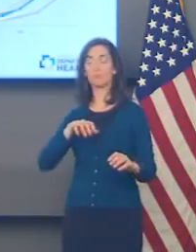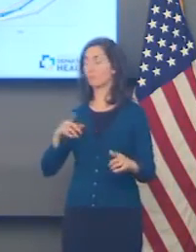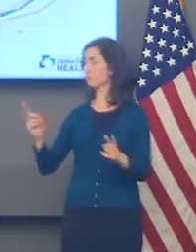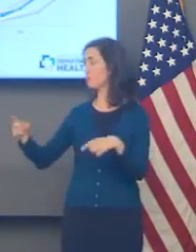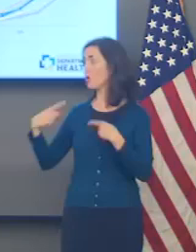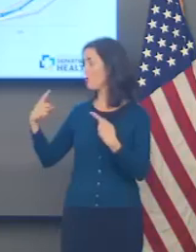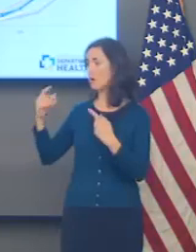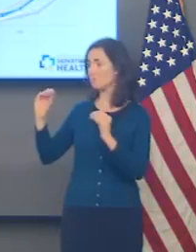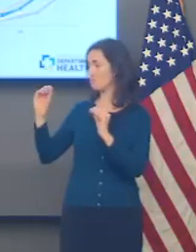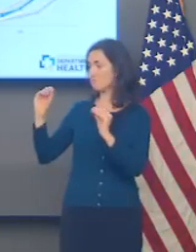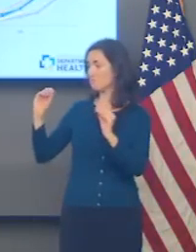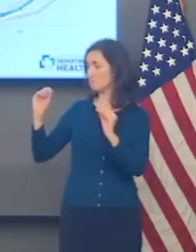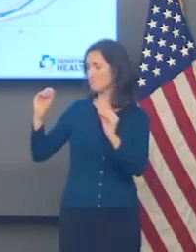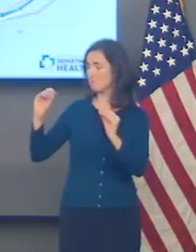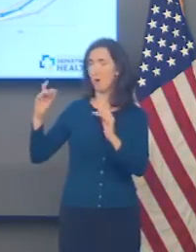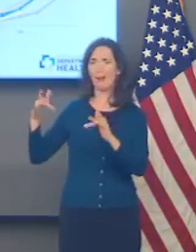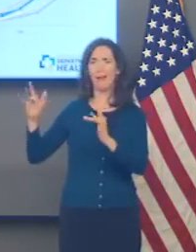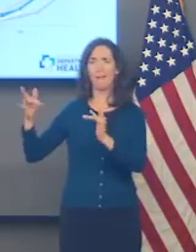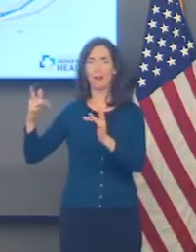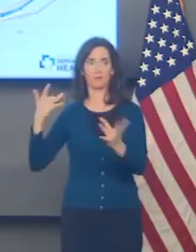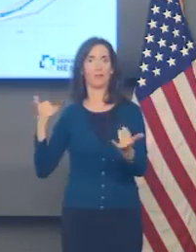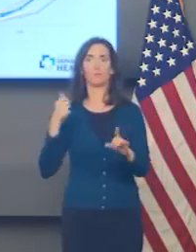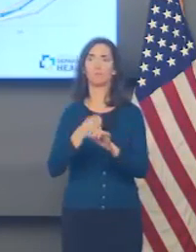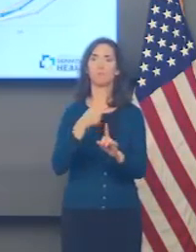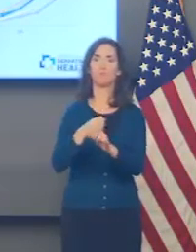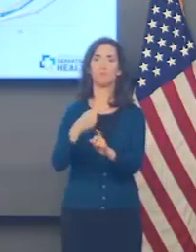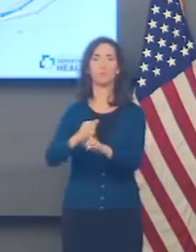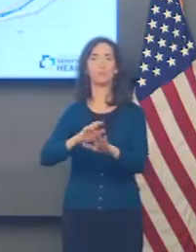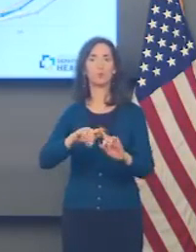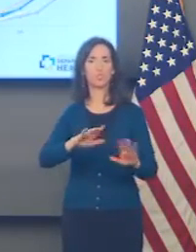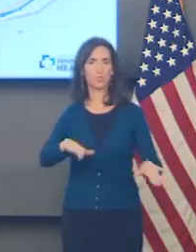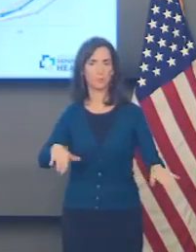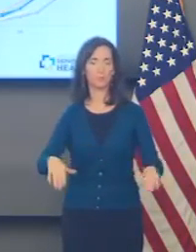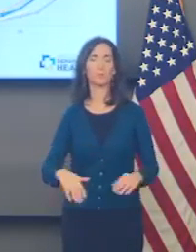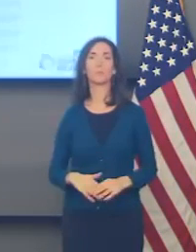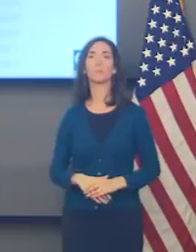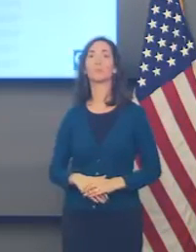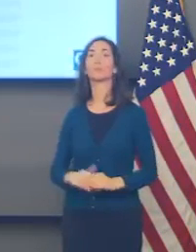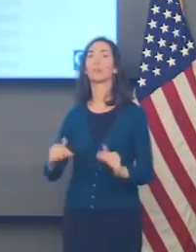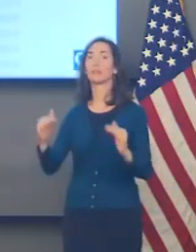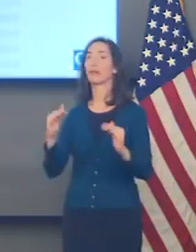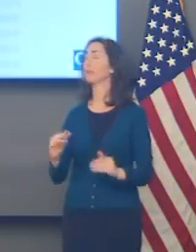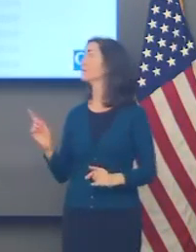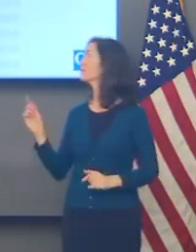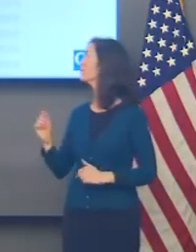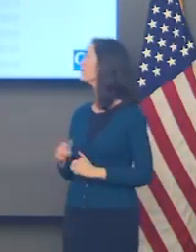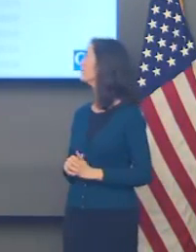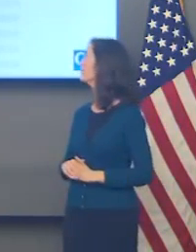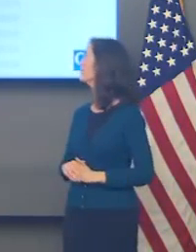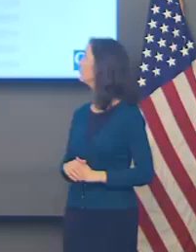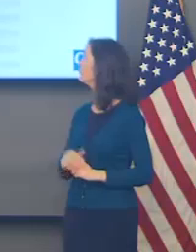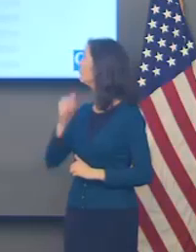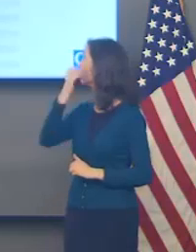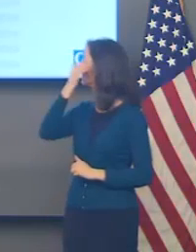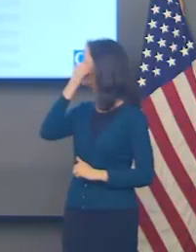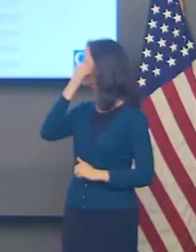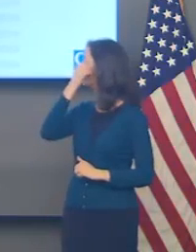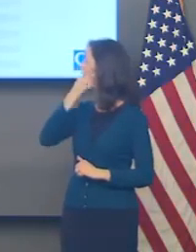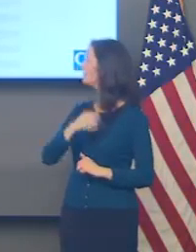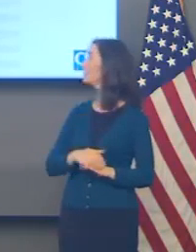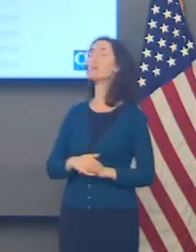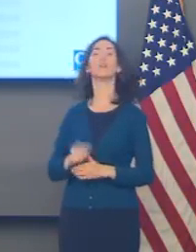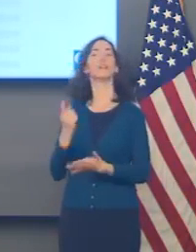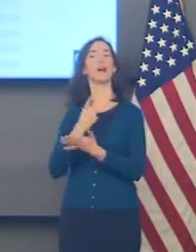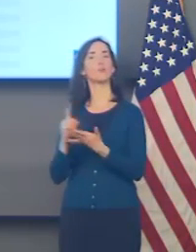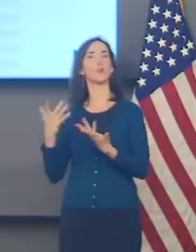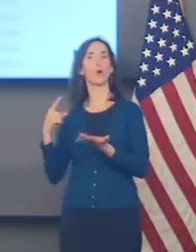seen at any prior point in the pandemic. The next slide, please. Yet again, we had discussed this last week. Yet